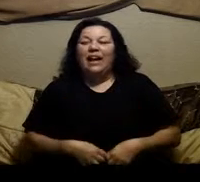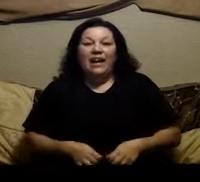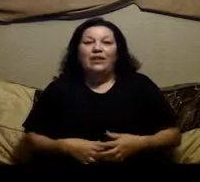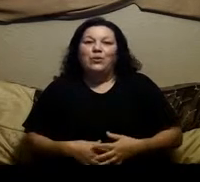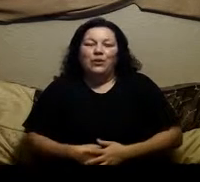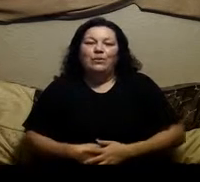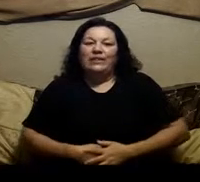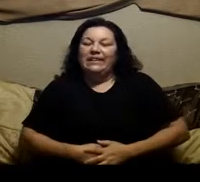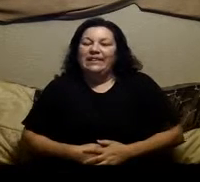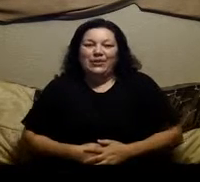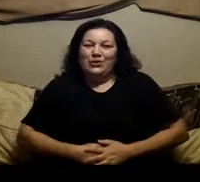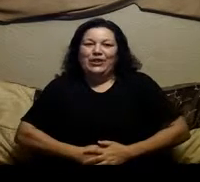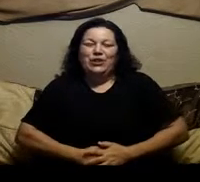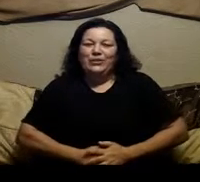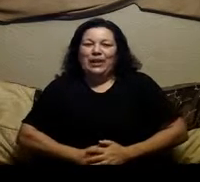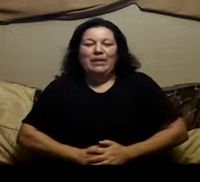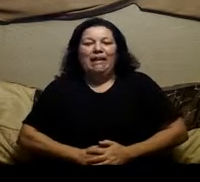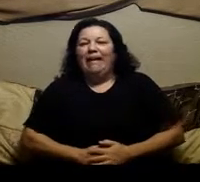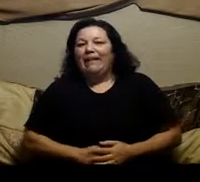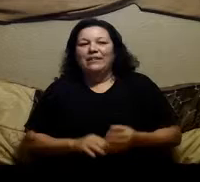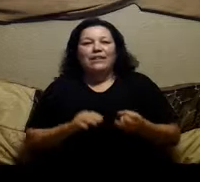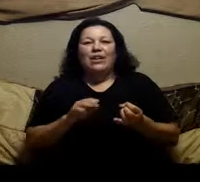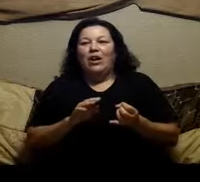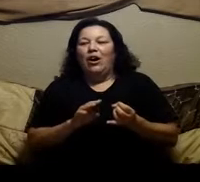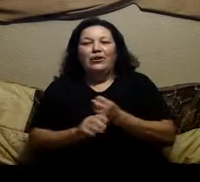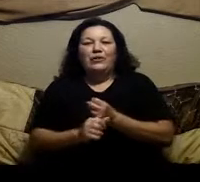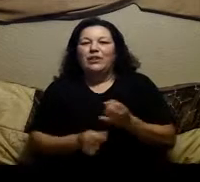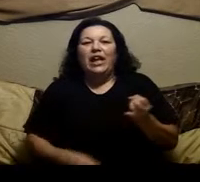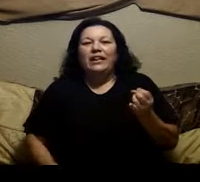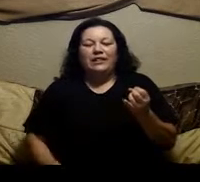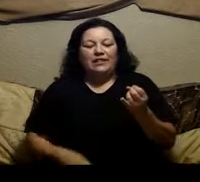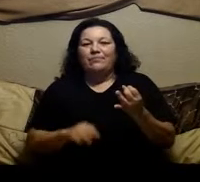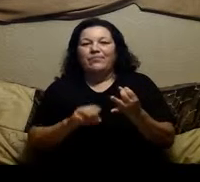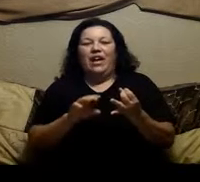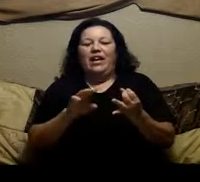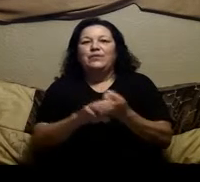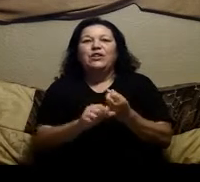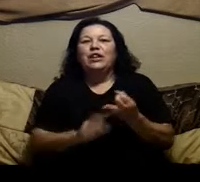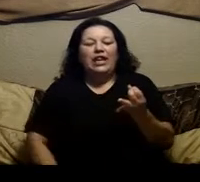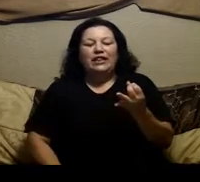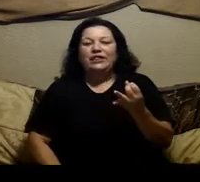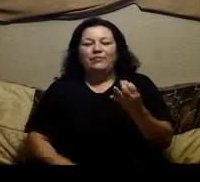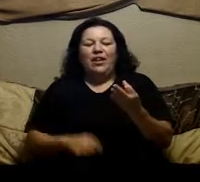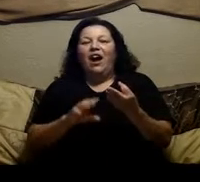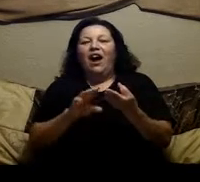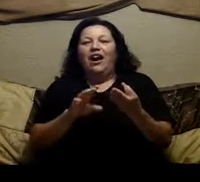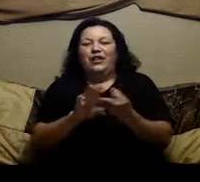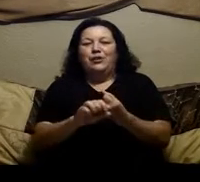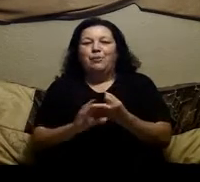i had horrible intestinal issues i mean i had ulcerative colitis i had divert colitis i had irritable